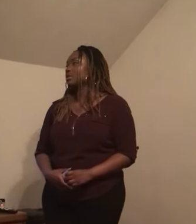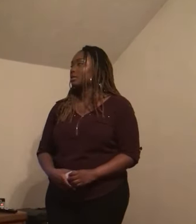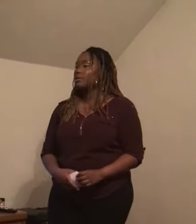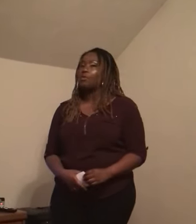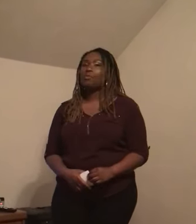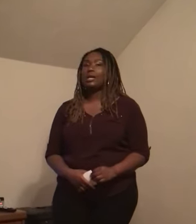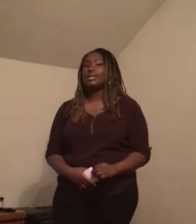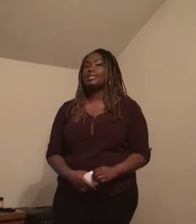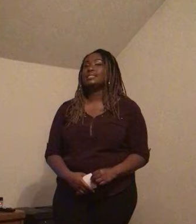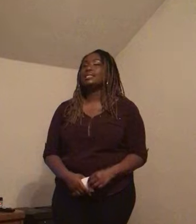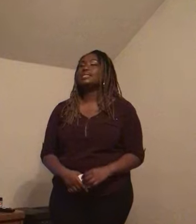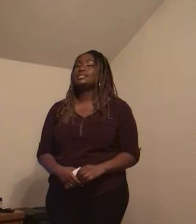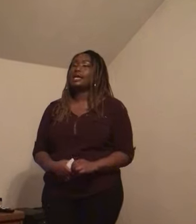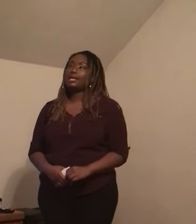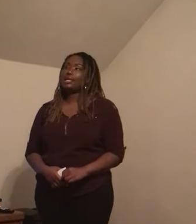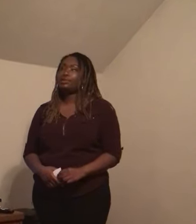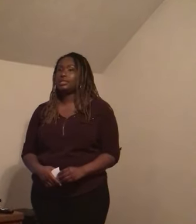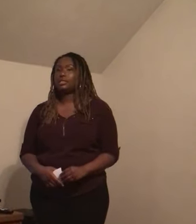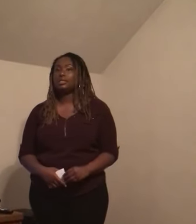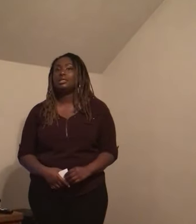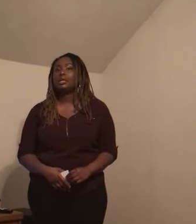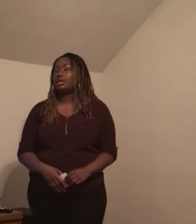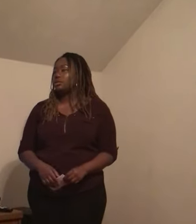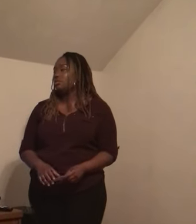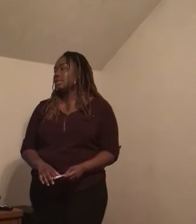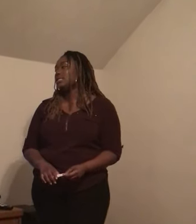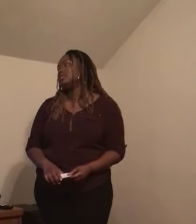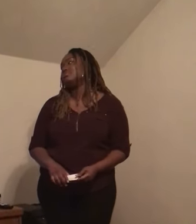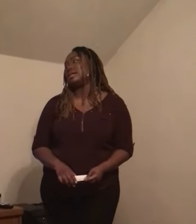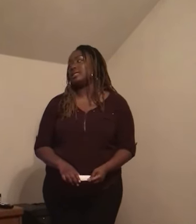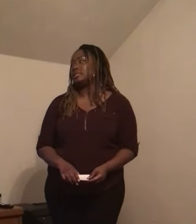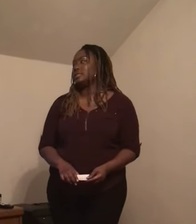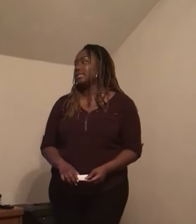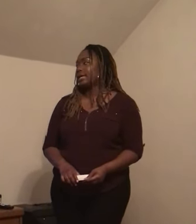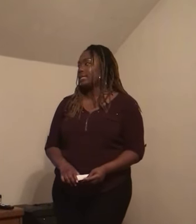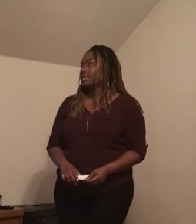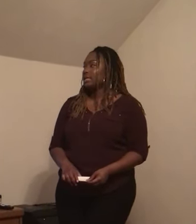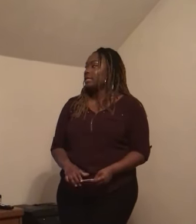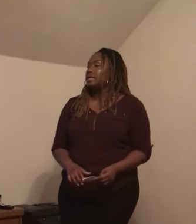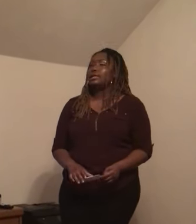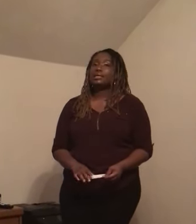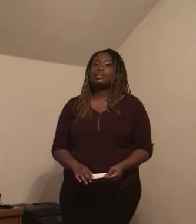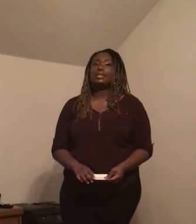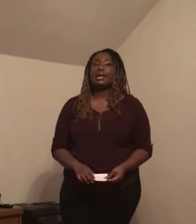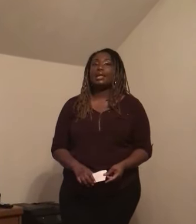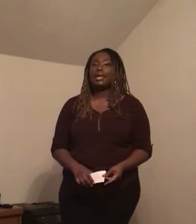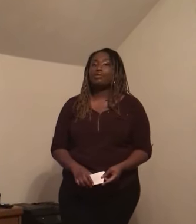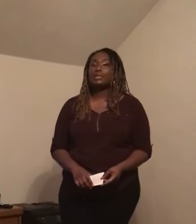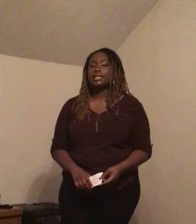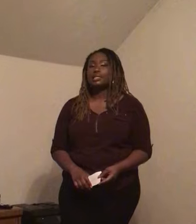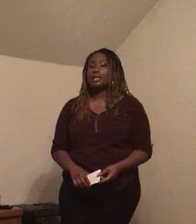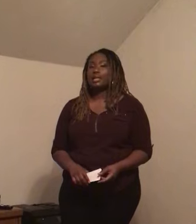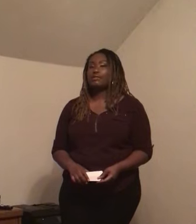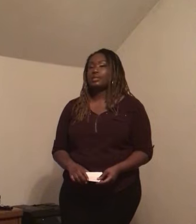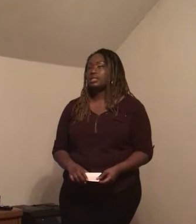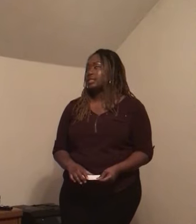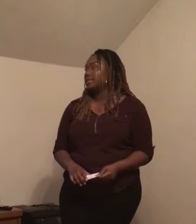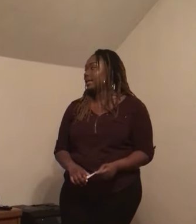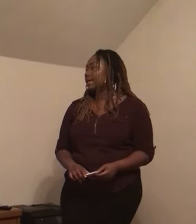What is sign language? According to MedicineNet, sign language is a language that